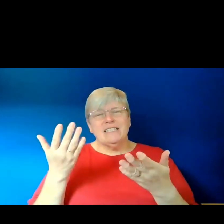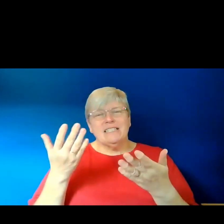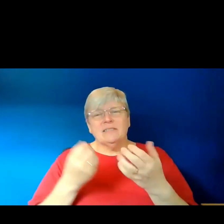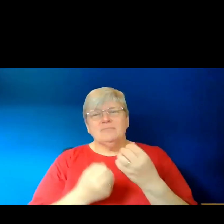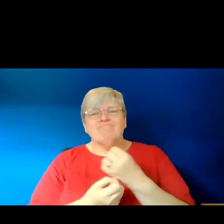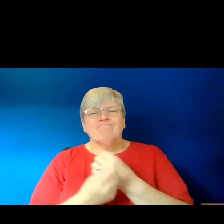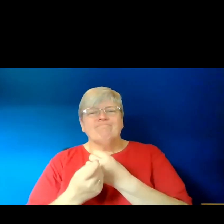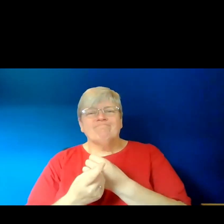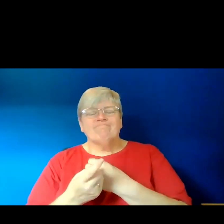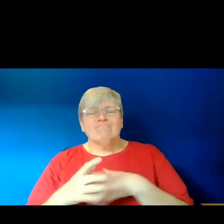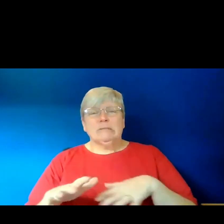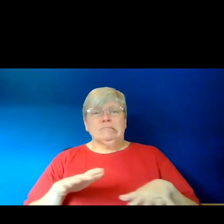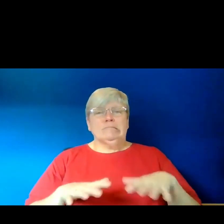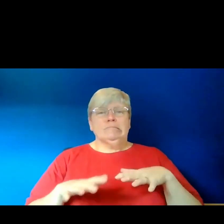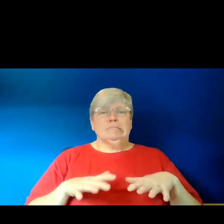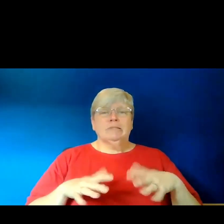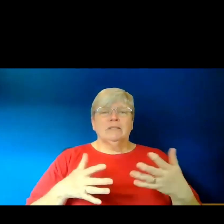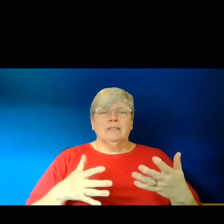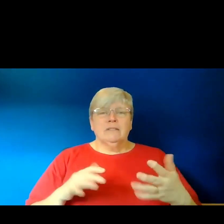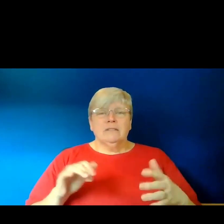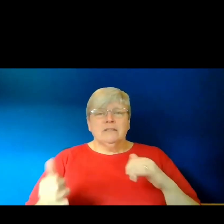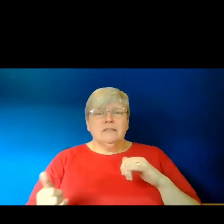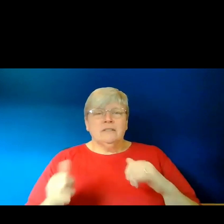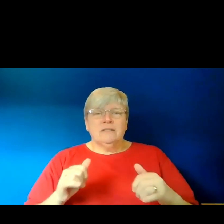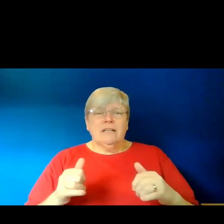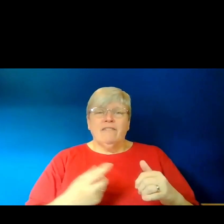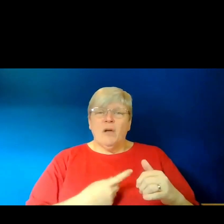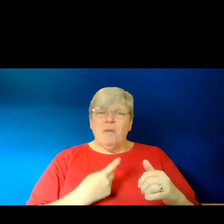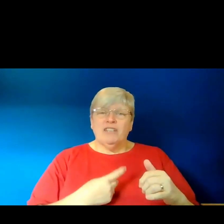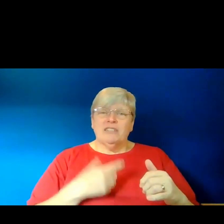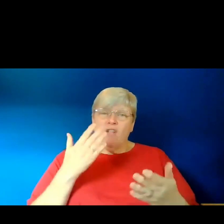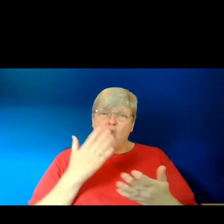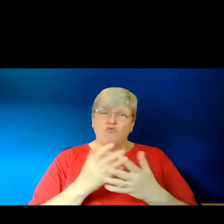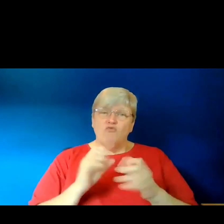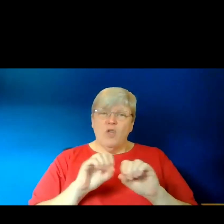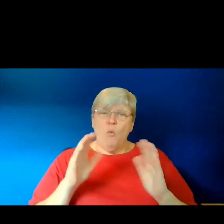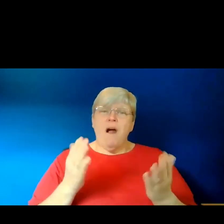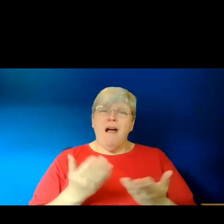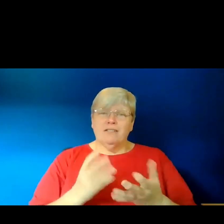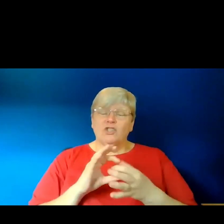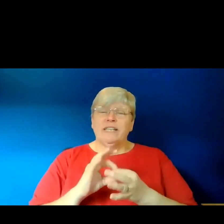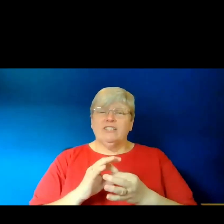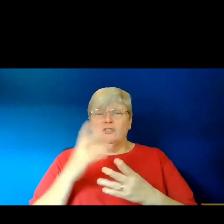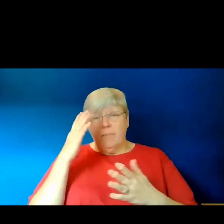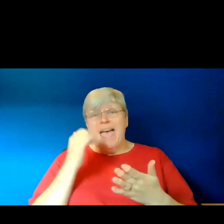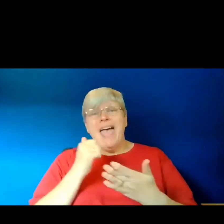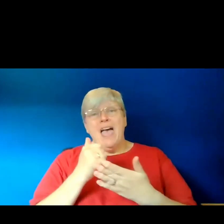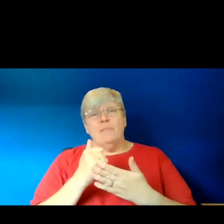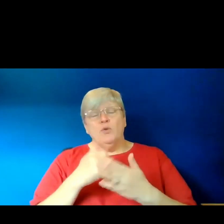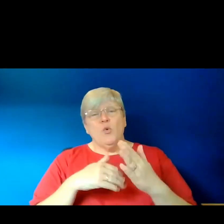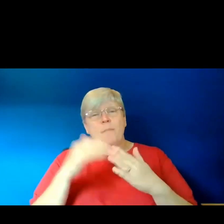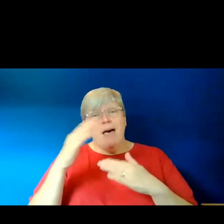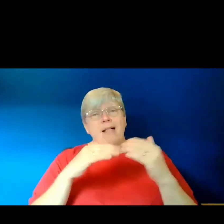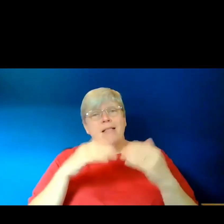bewilderment. So if you have a personal or real world connection, I think that this might help you build a mythical world